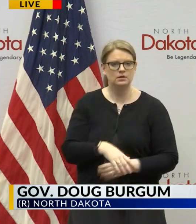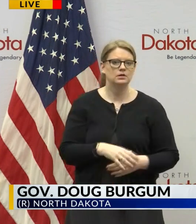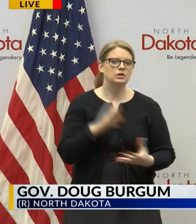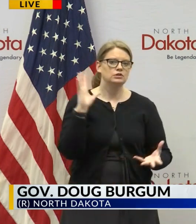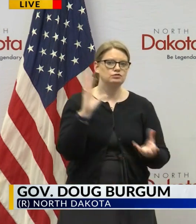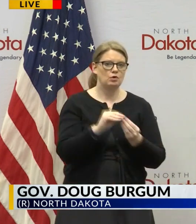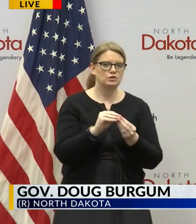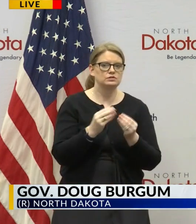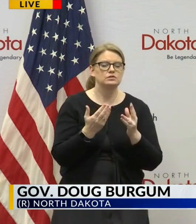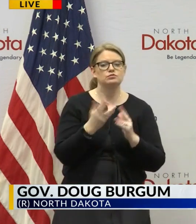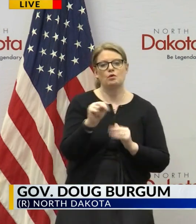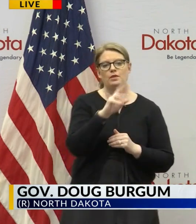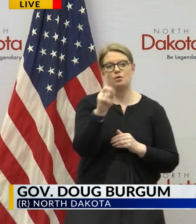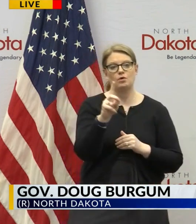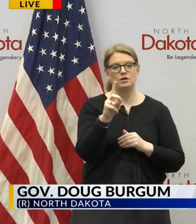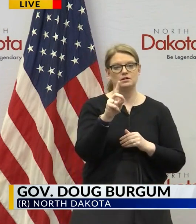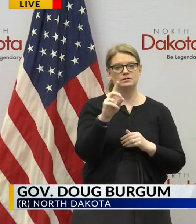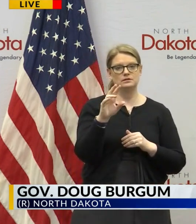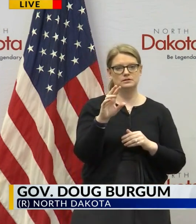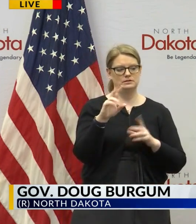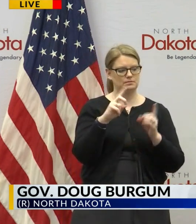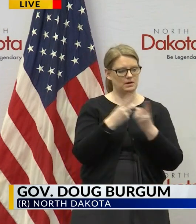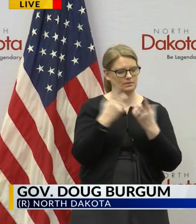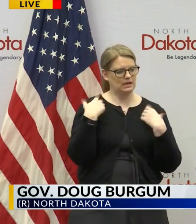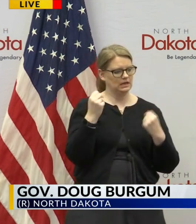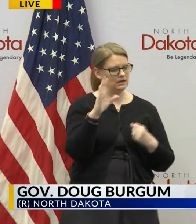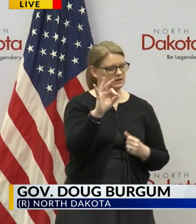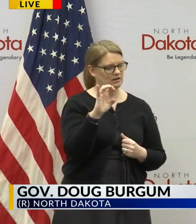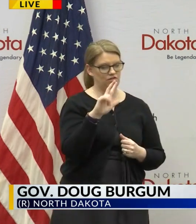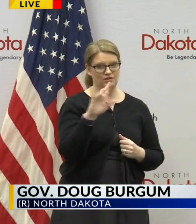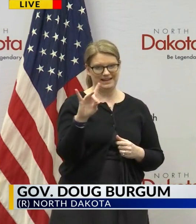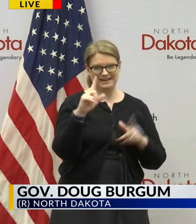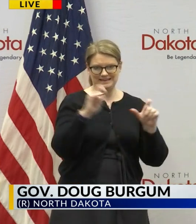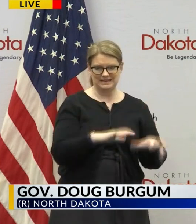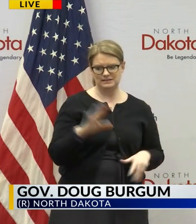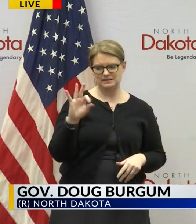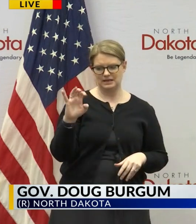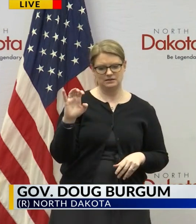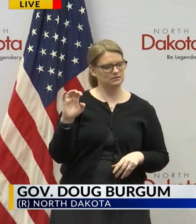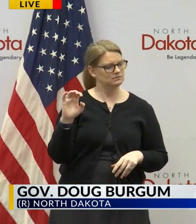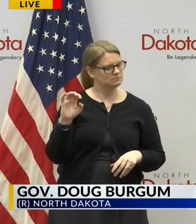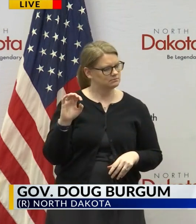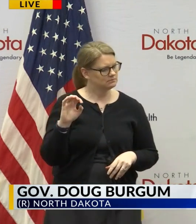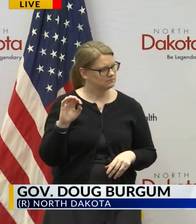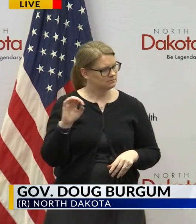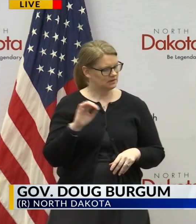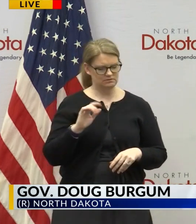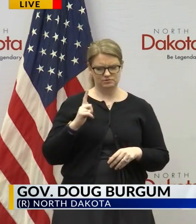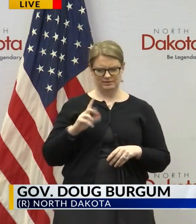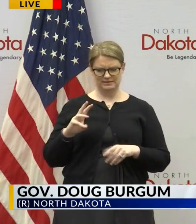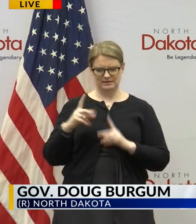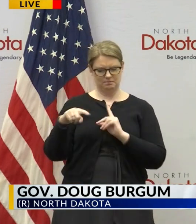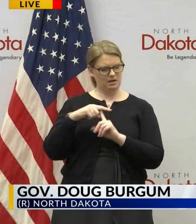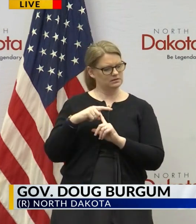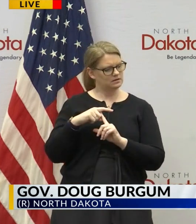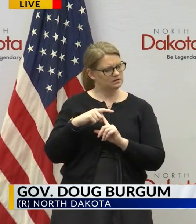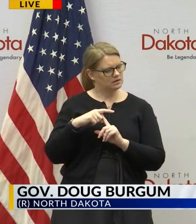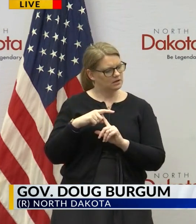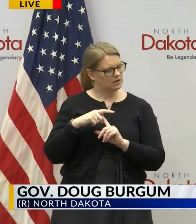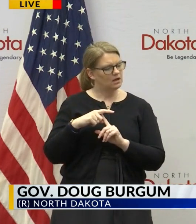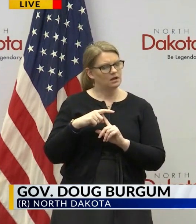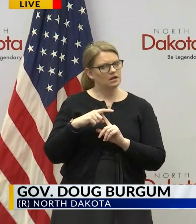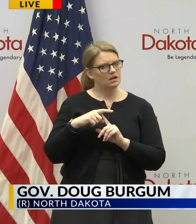date through the North Dakota Department of Health 938 tested 912 negative to the 26 positive and we have